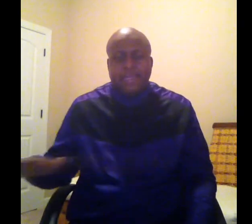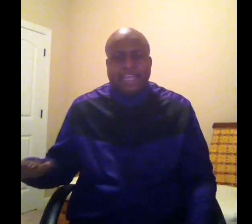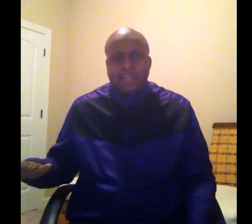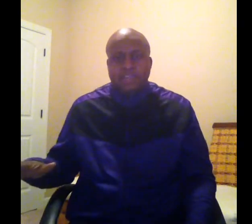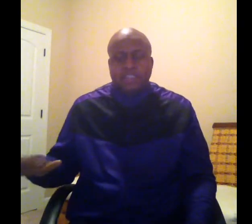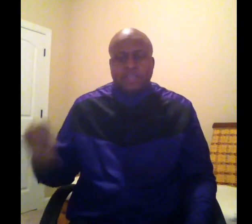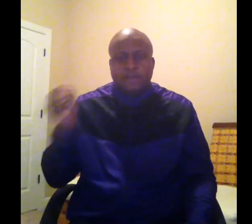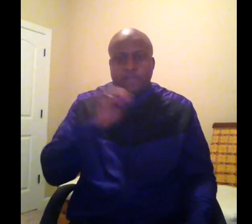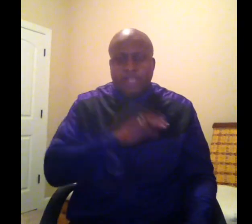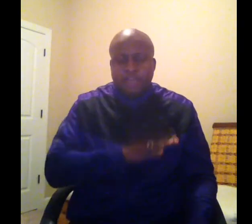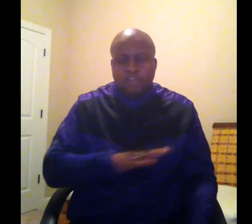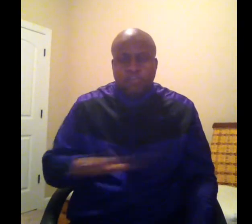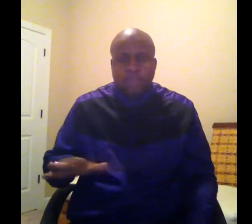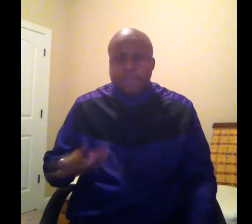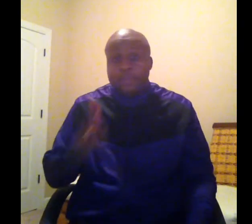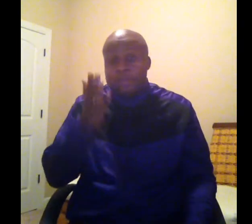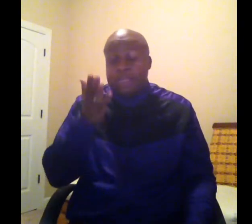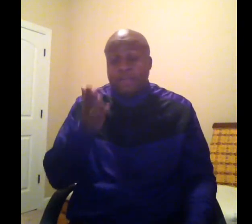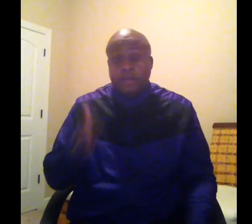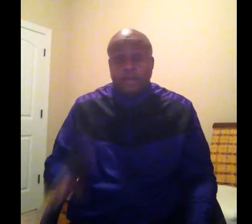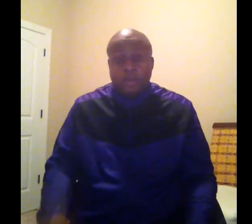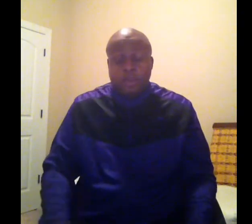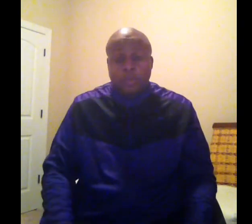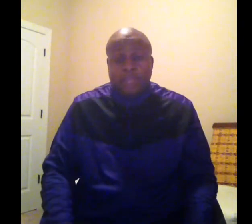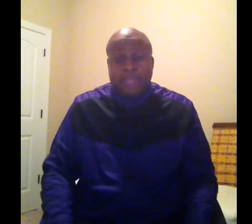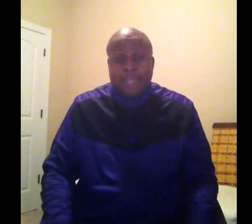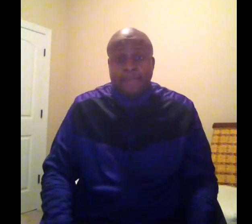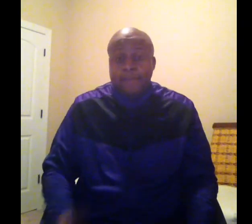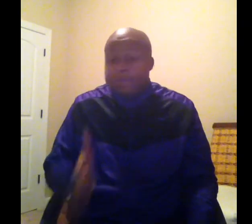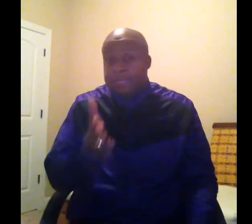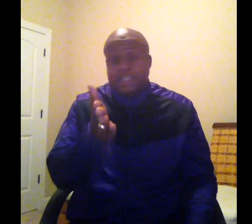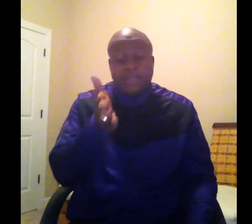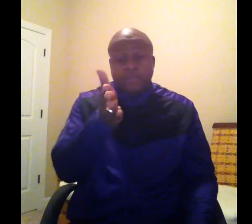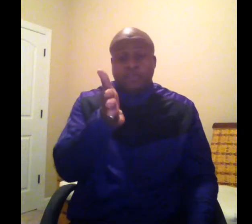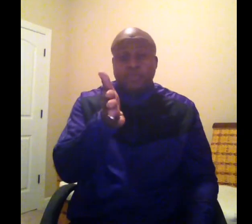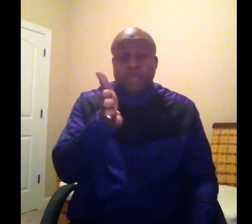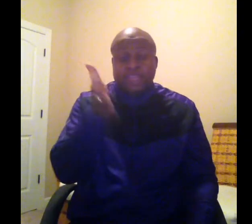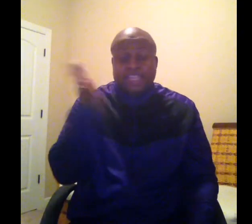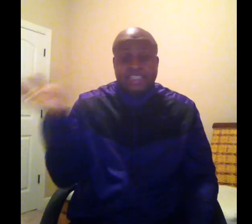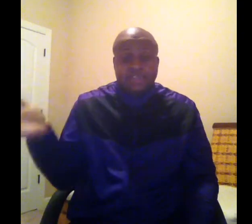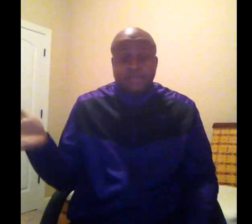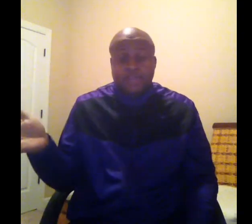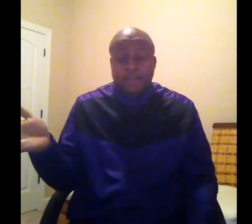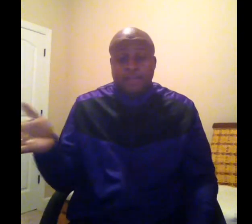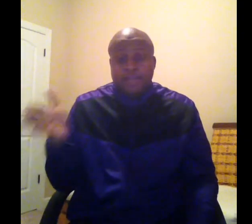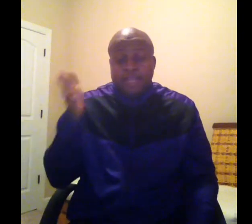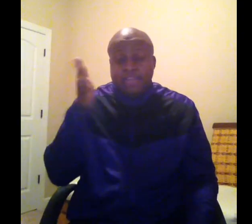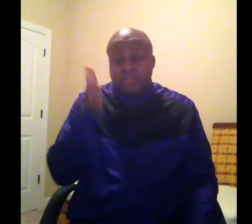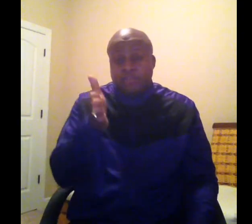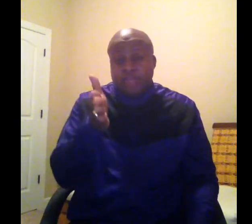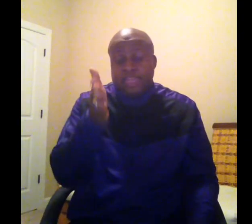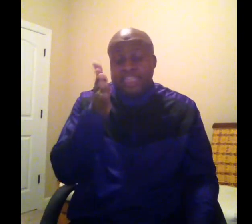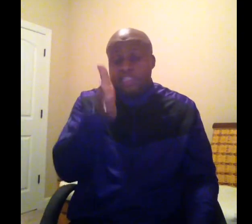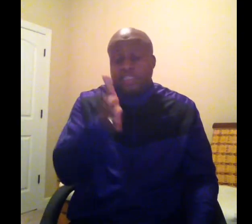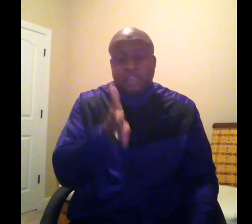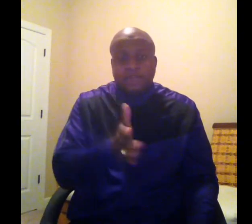an inner self, an inner strength that we never knew that we had. Many times strength is developed and strength is discovered